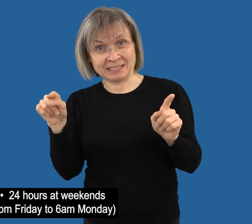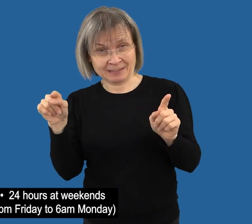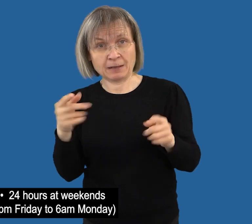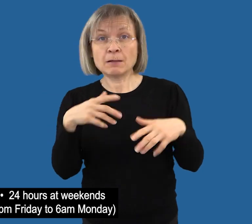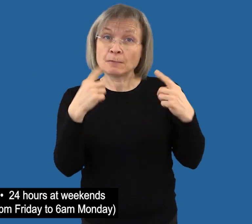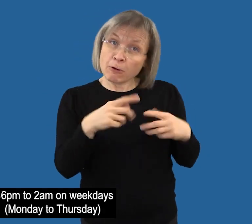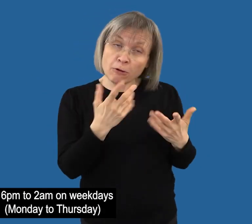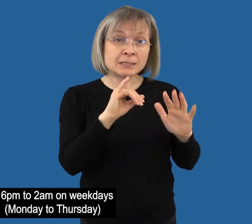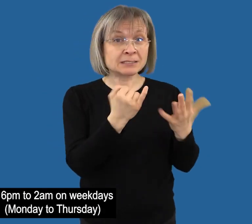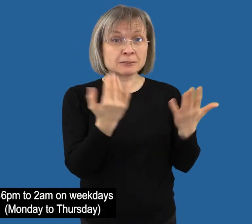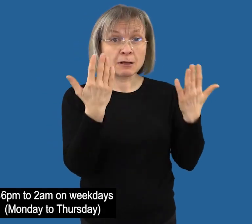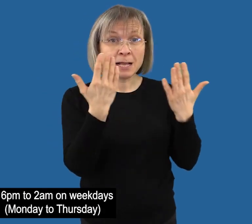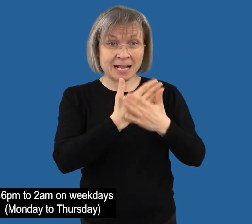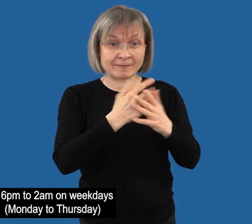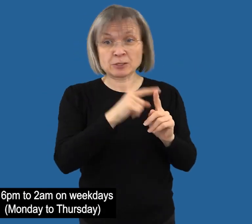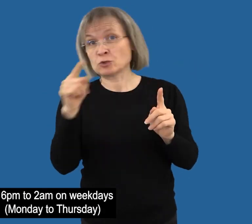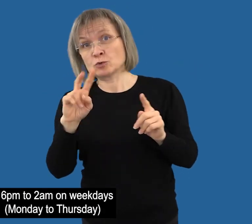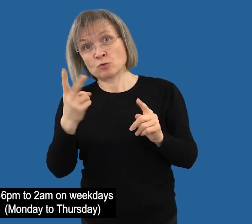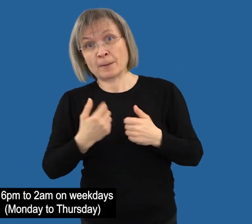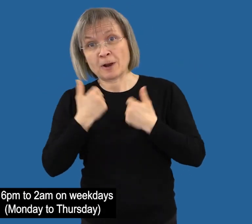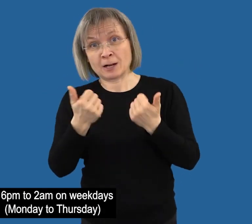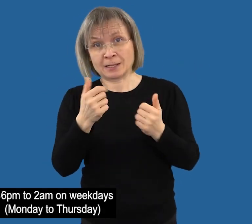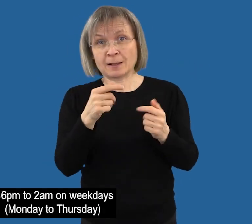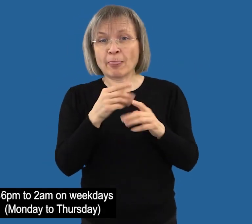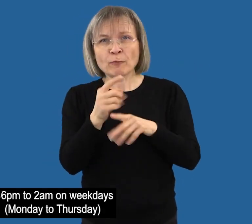6pm to 2am on weekdays, Monday to Thursday